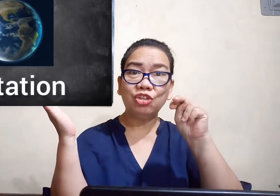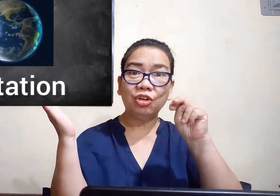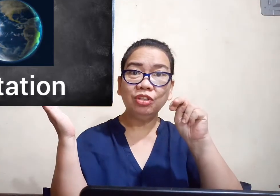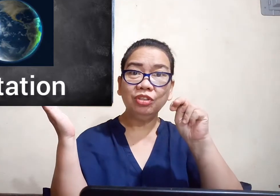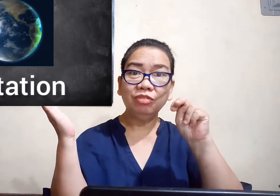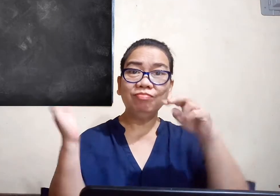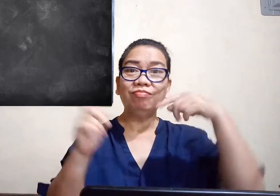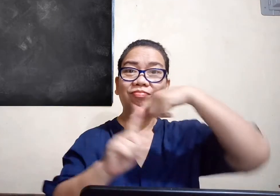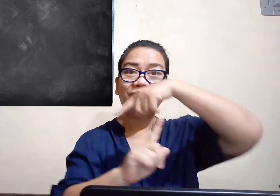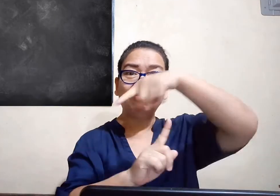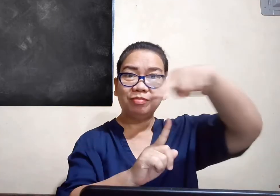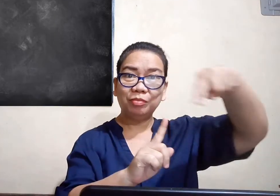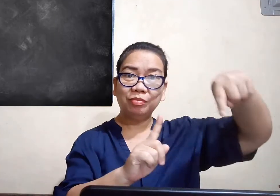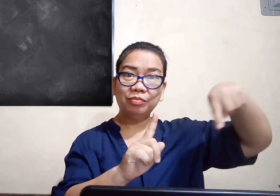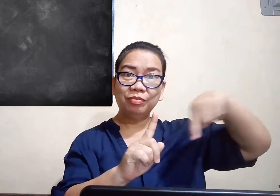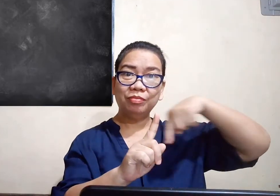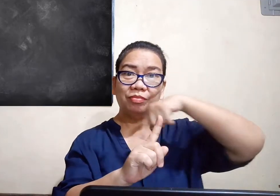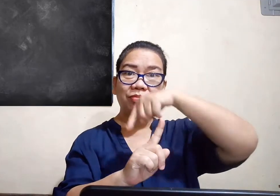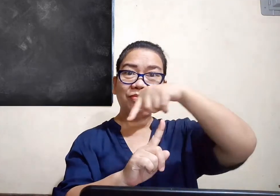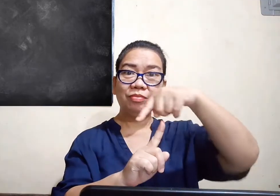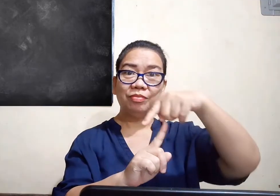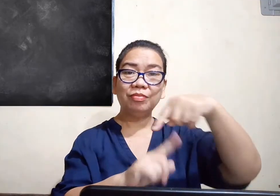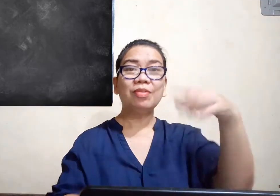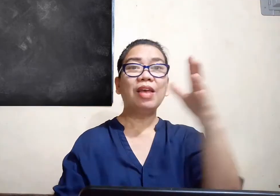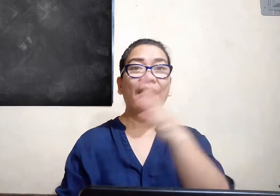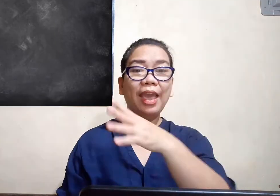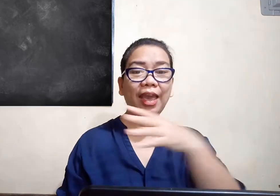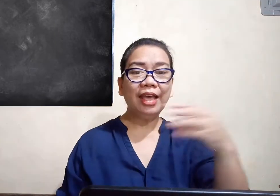and